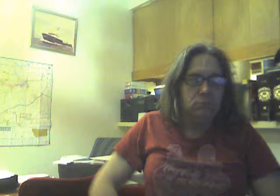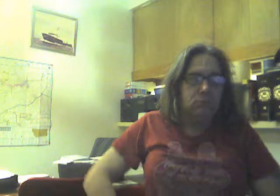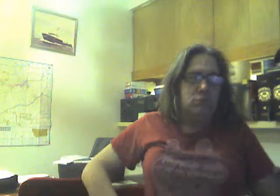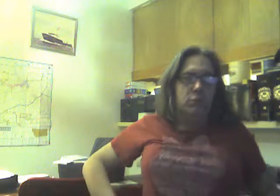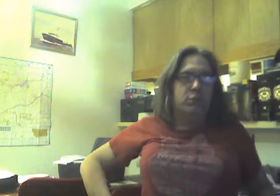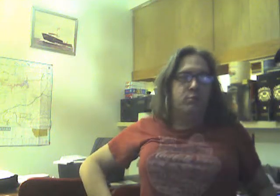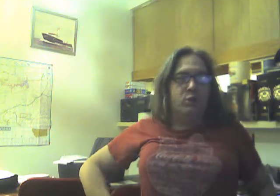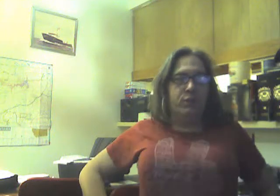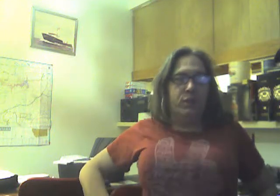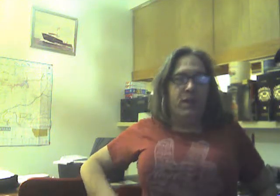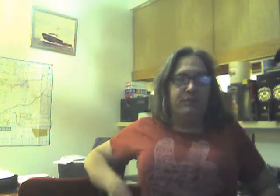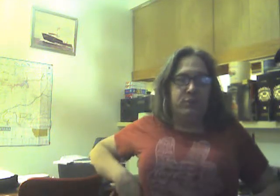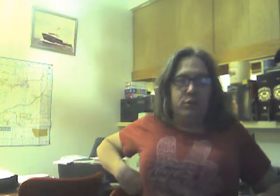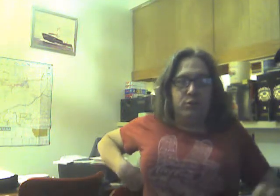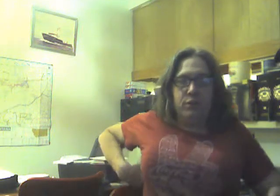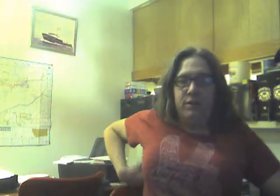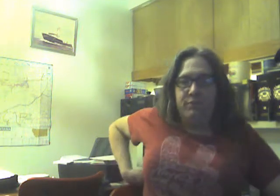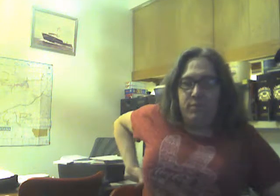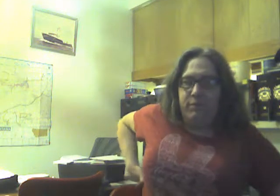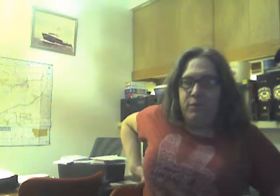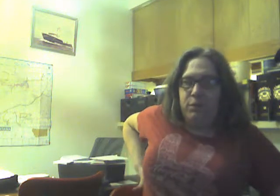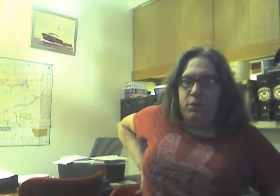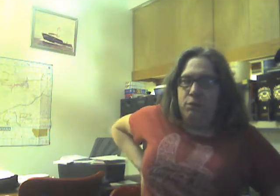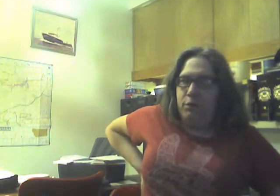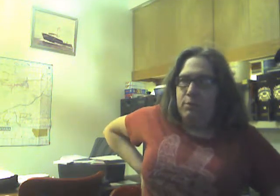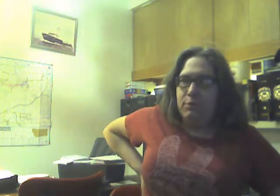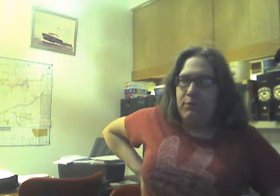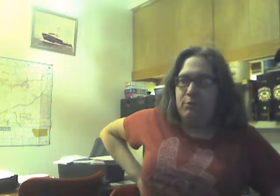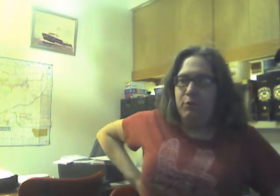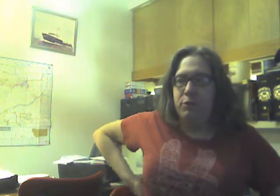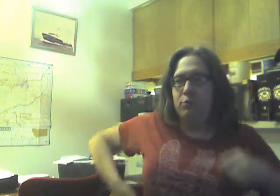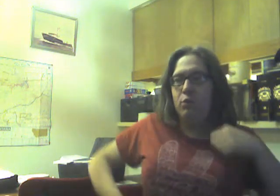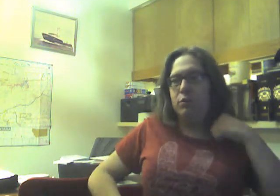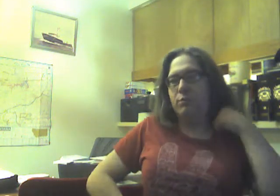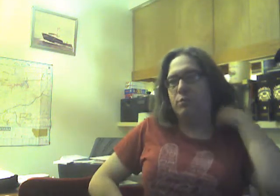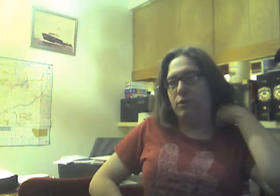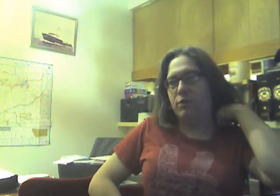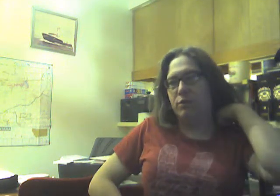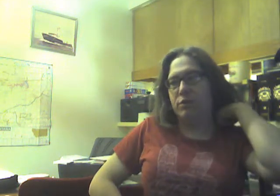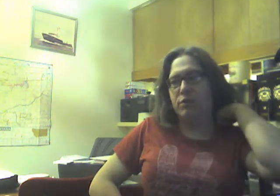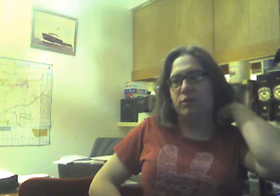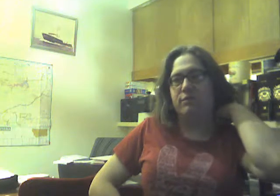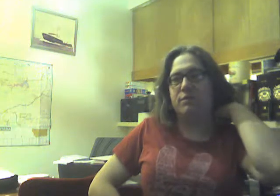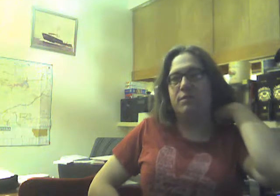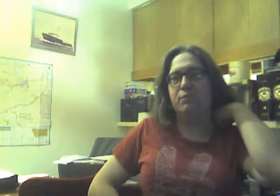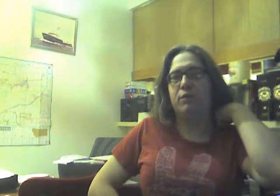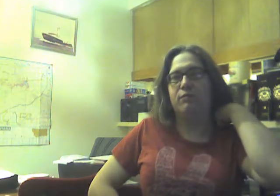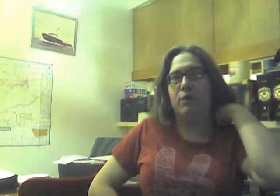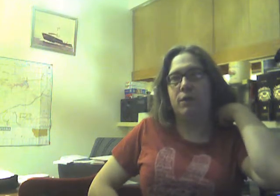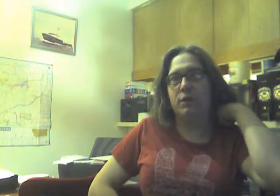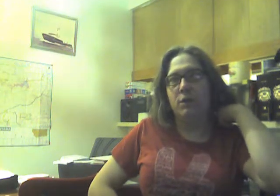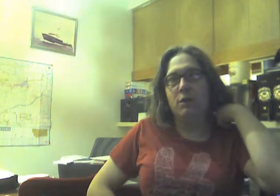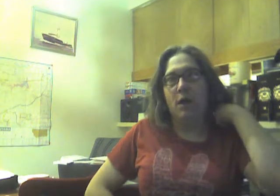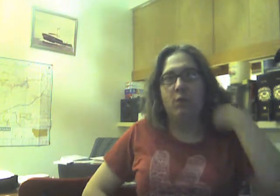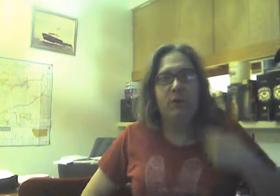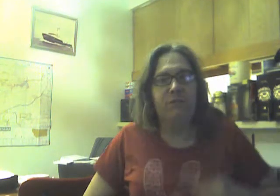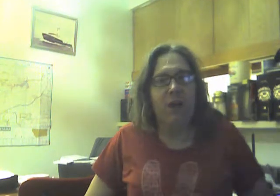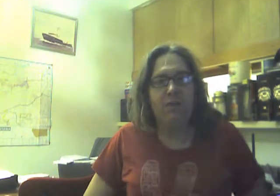Good morning, good afternoon, good evening my fellow YouTubers, Facebookians. Welcome to another edition of Living Simply in Fun. I would have gotten